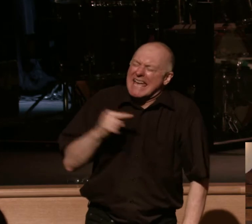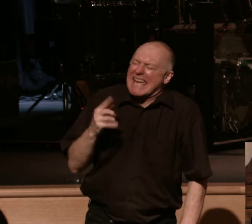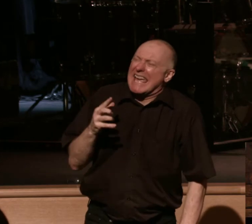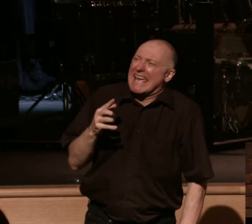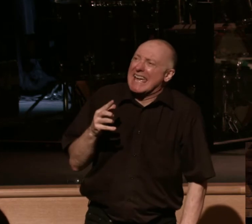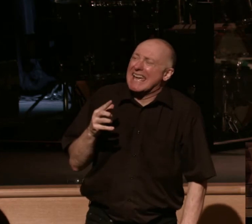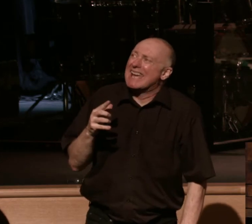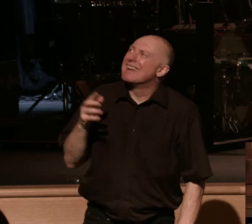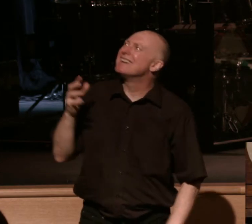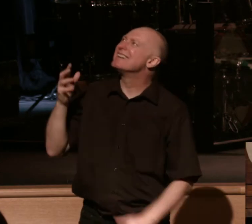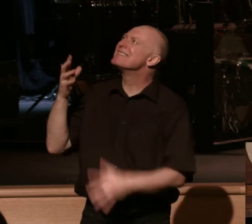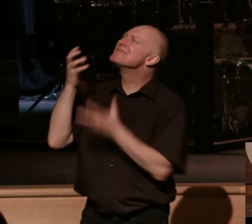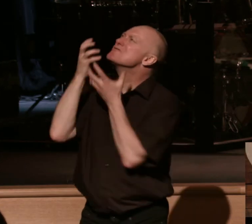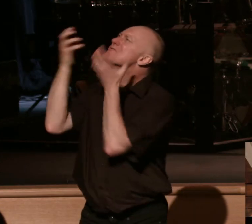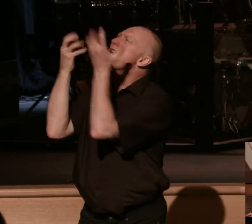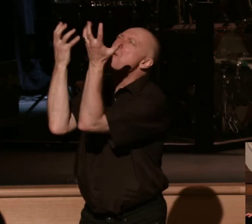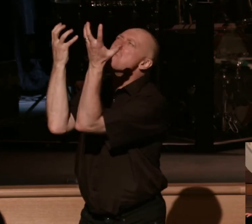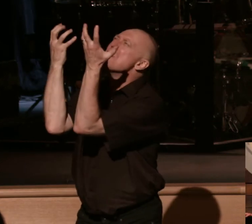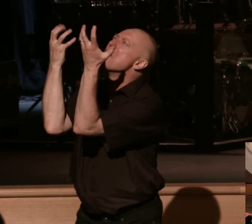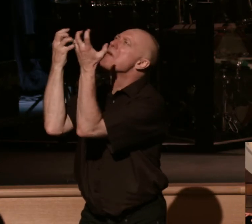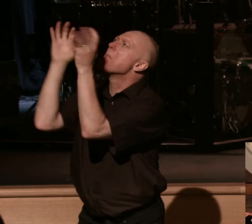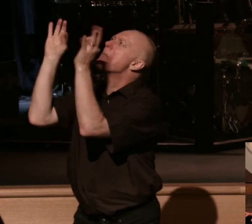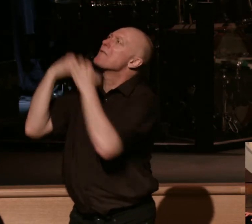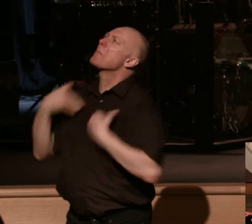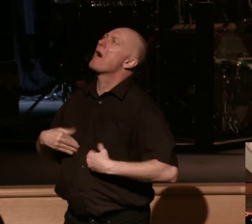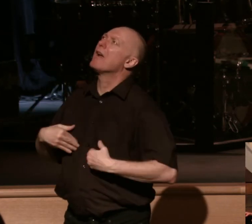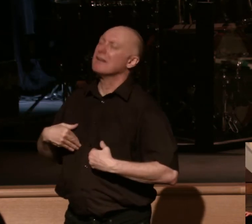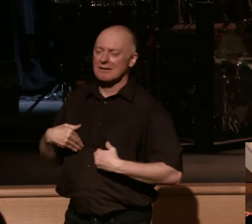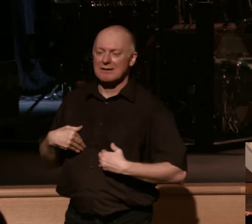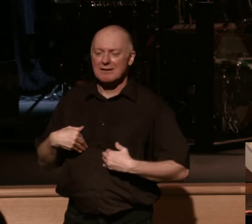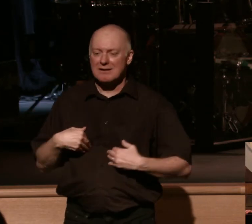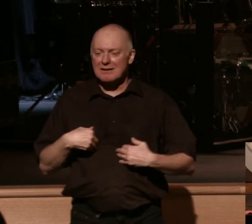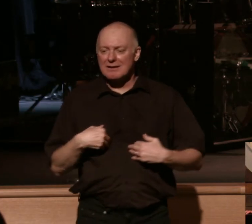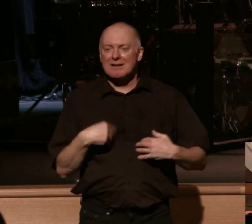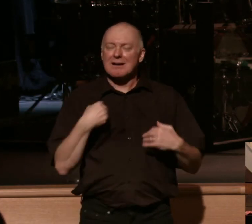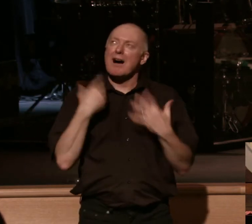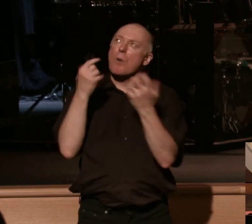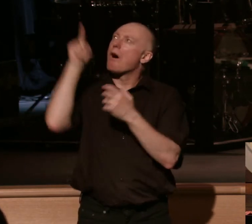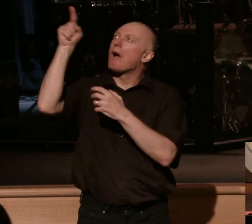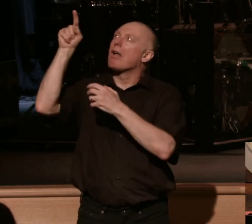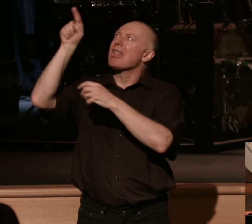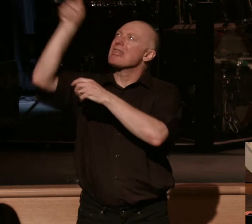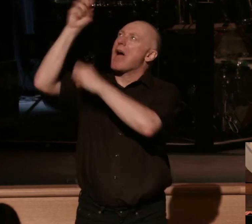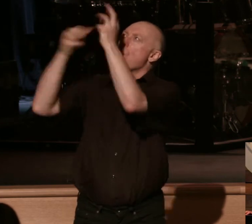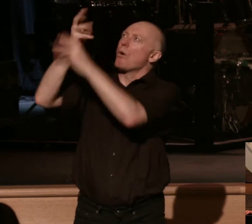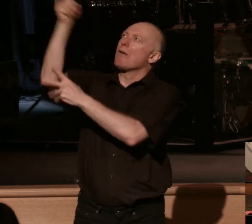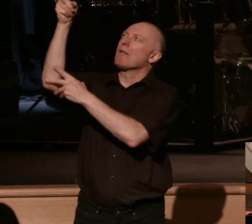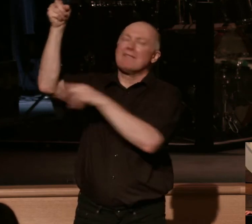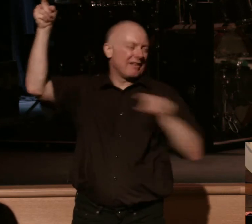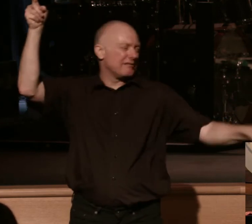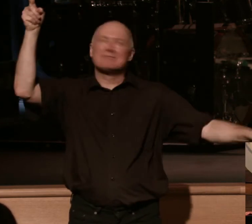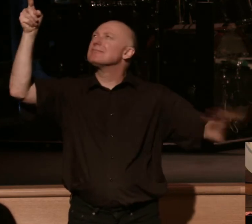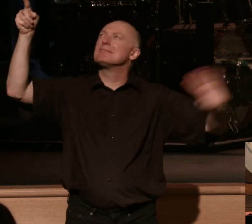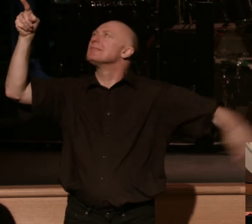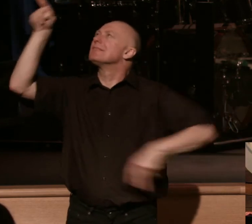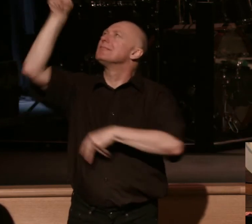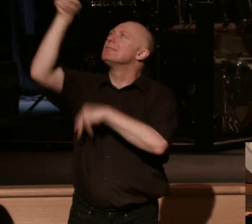because I've been made for I've been made for another world and so have you and so have you and so we take the